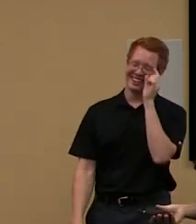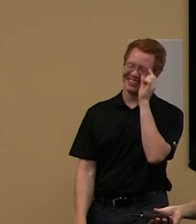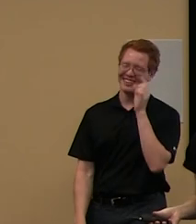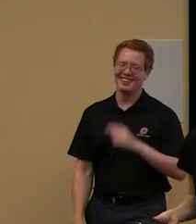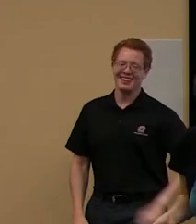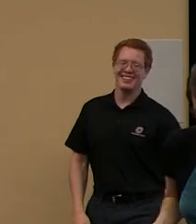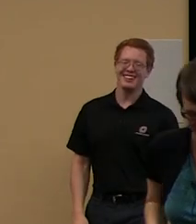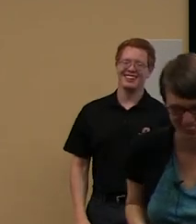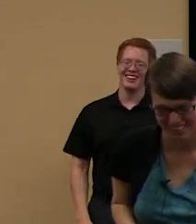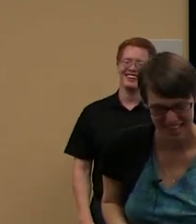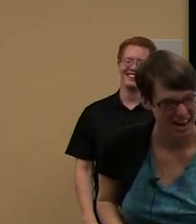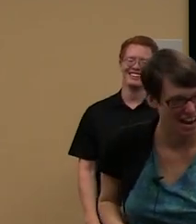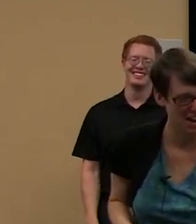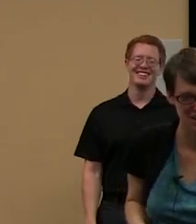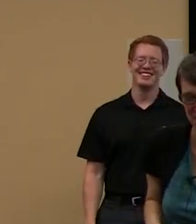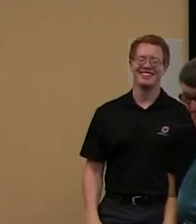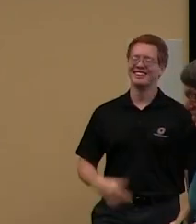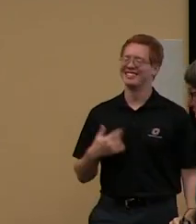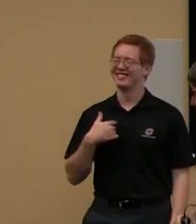Very proud of myself now.